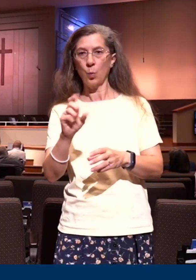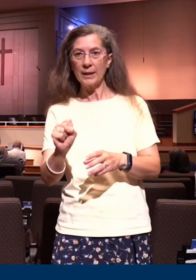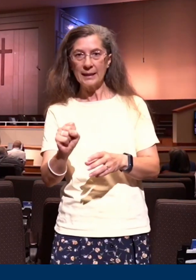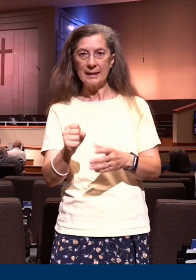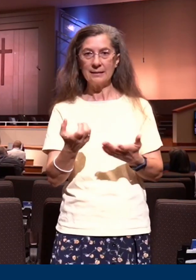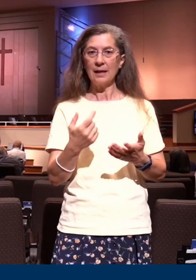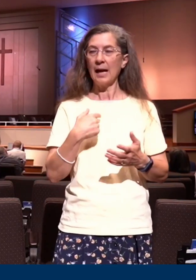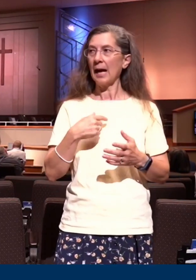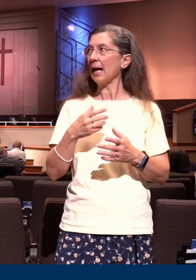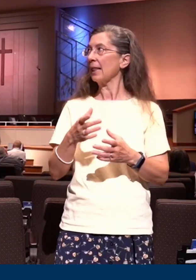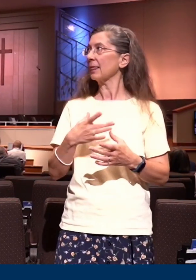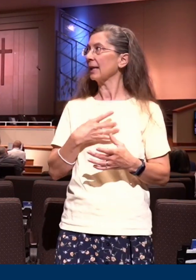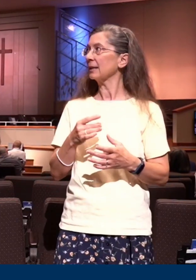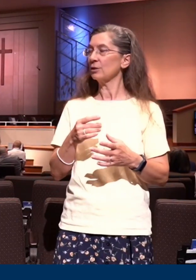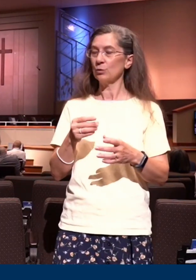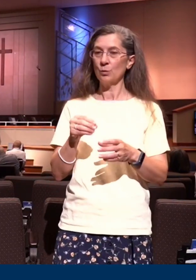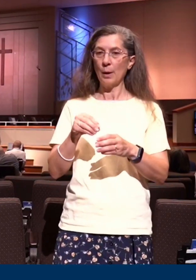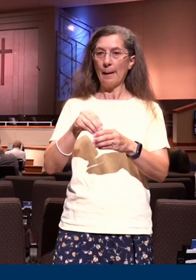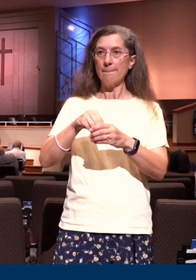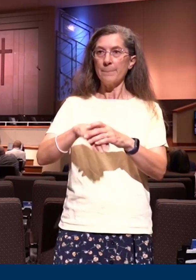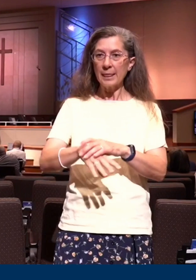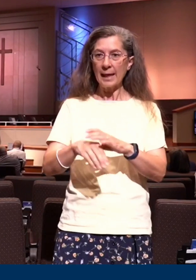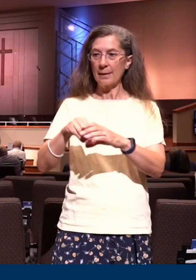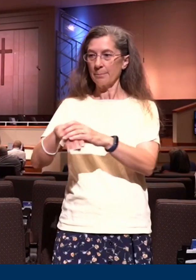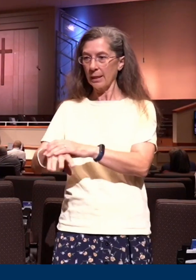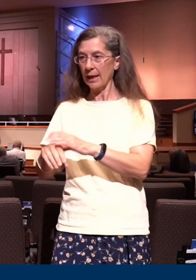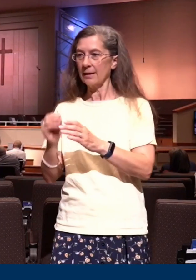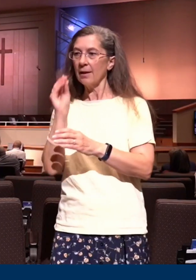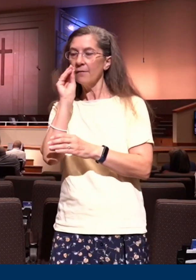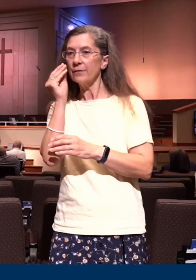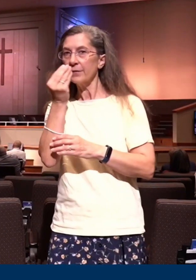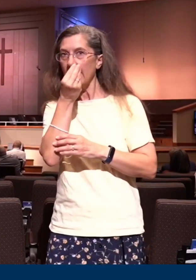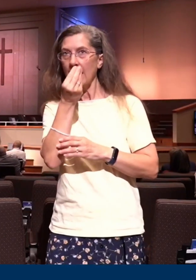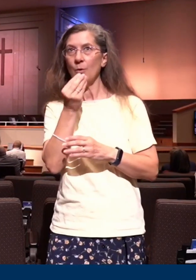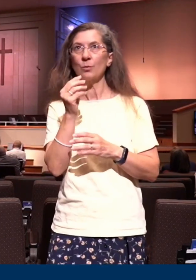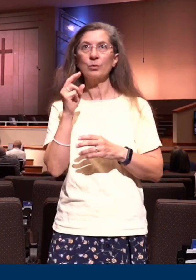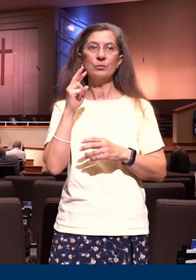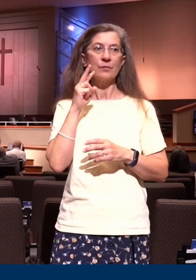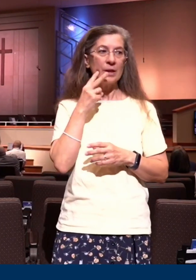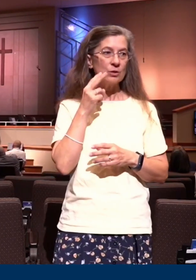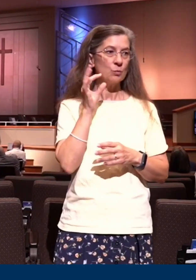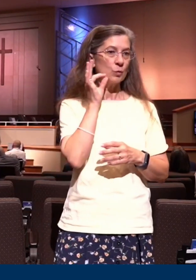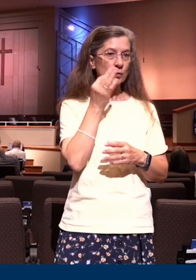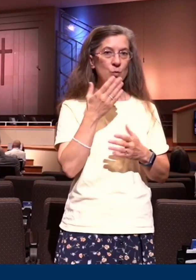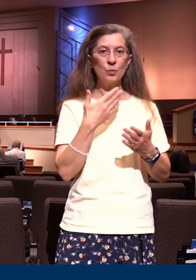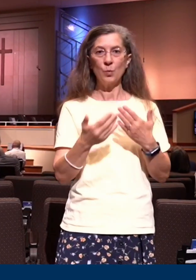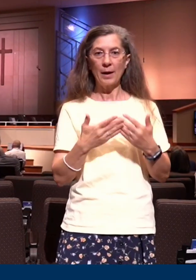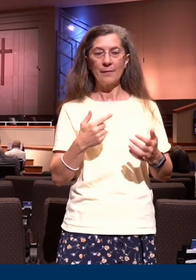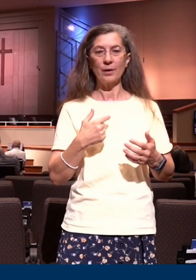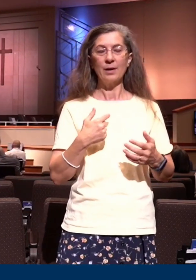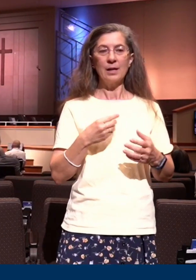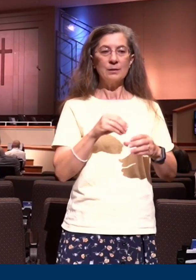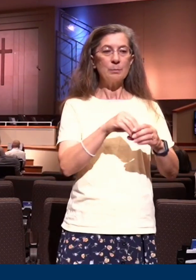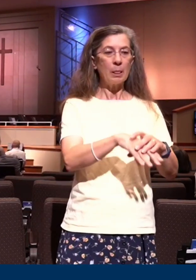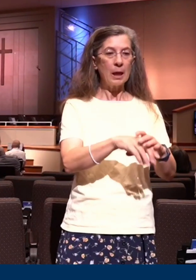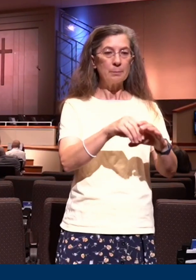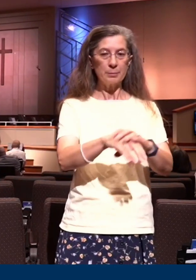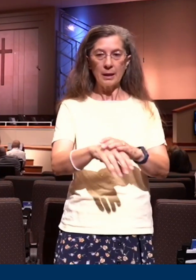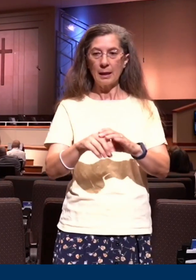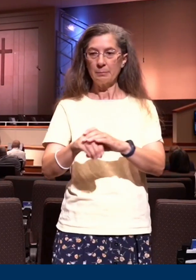in it. I just feel like my granddad's looking down from heaven saying, you know, you ought to plant something in that garden. Being that he was a farmer and I spent so